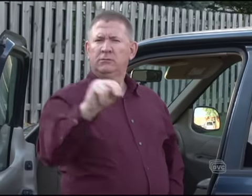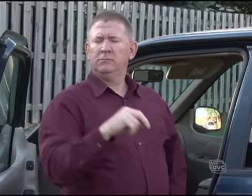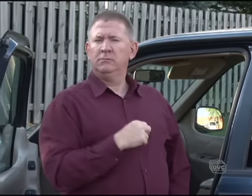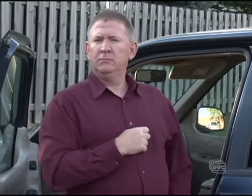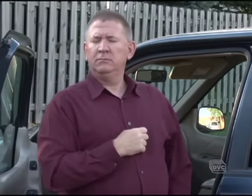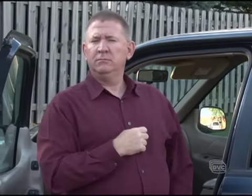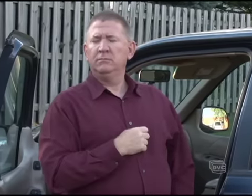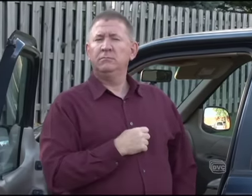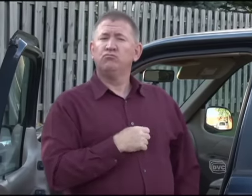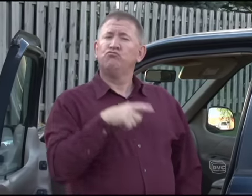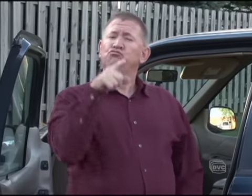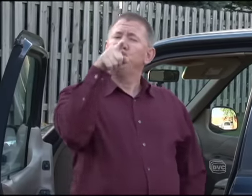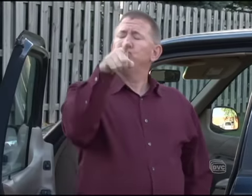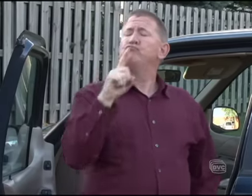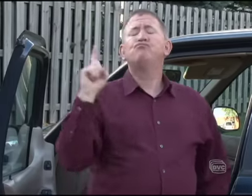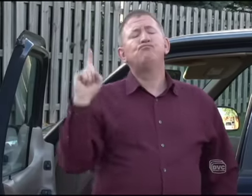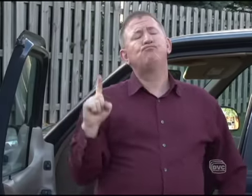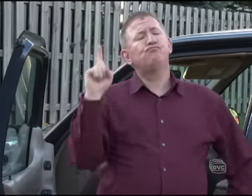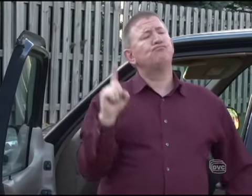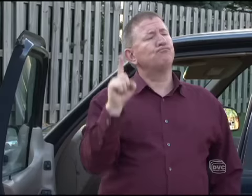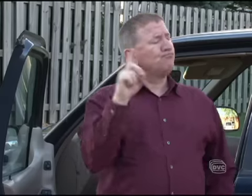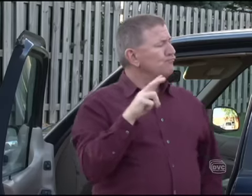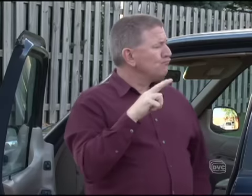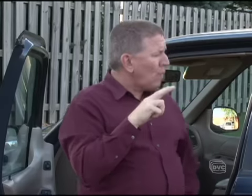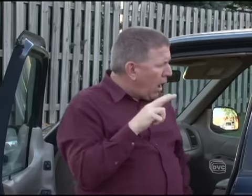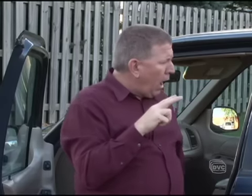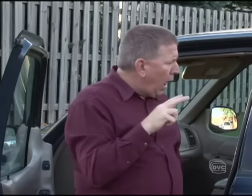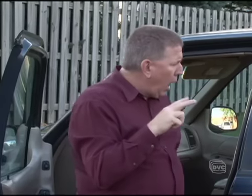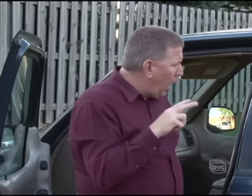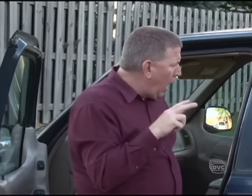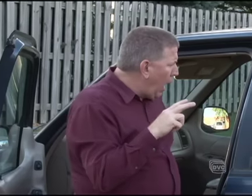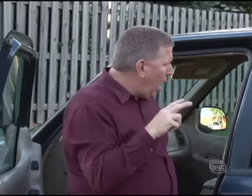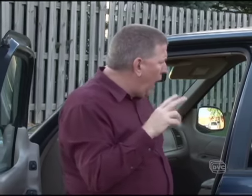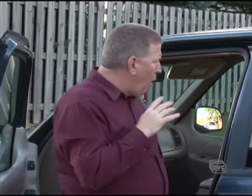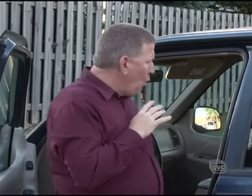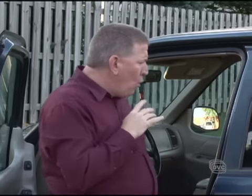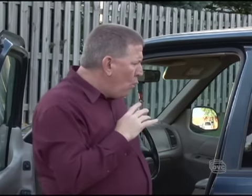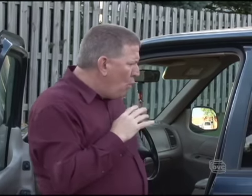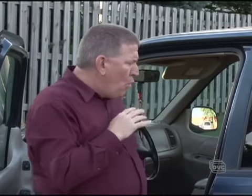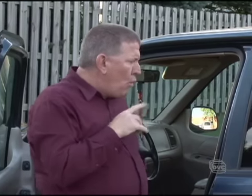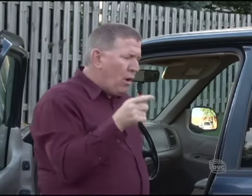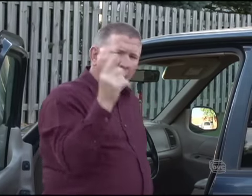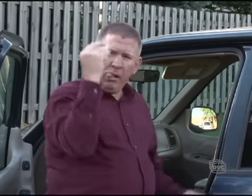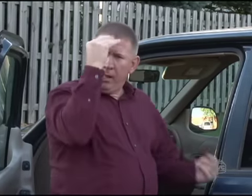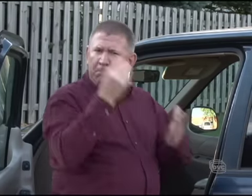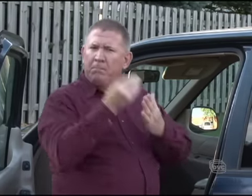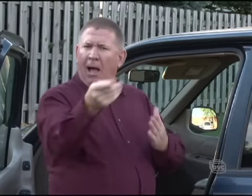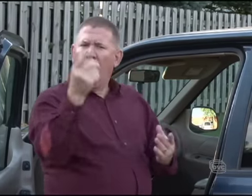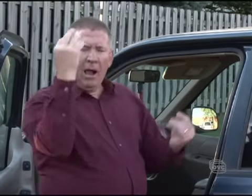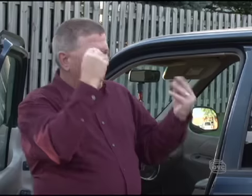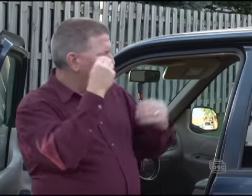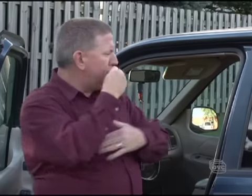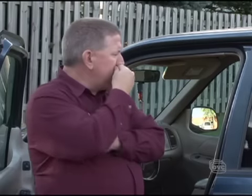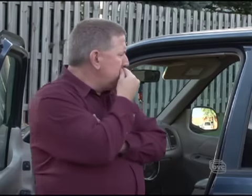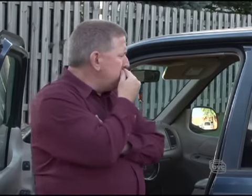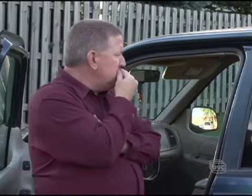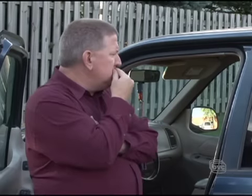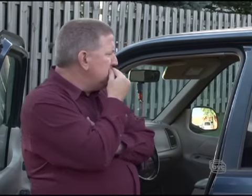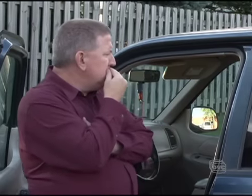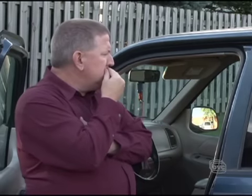So you come along and you say, oh, look at this car. I like it, man. I think I could buy this thing. And so you ask